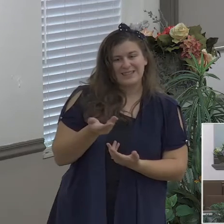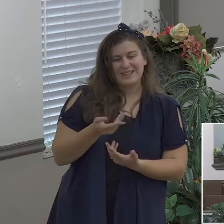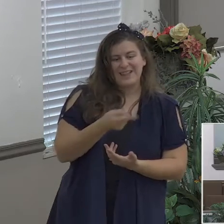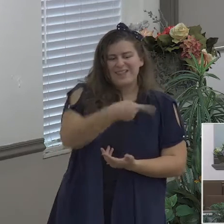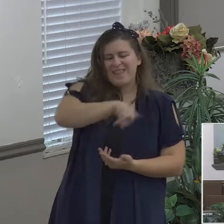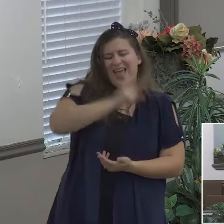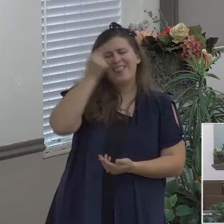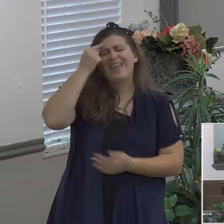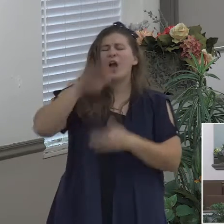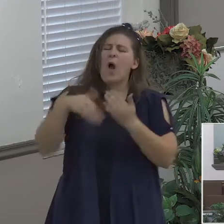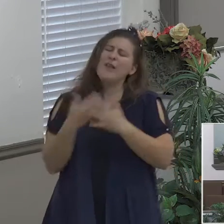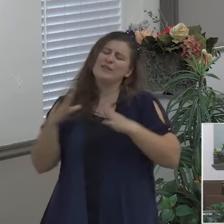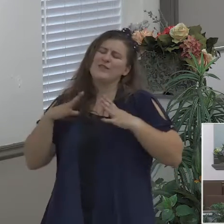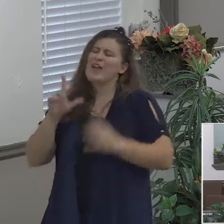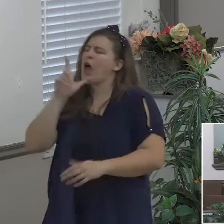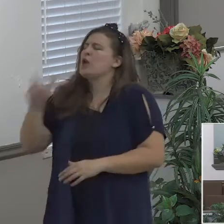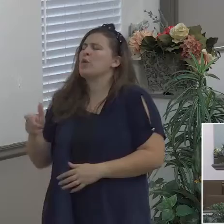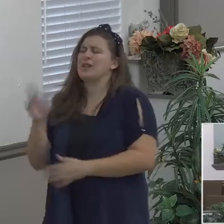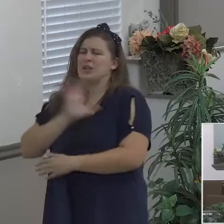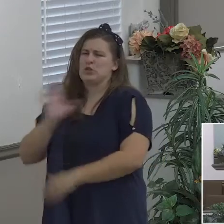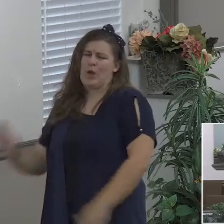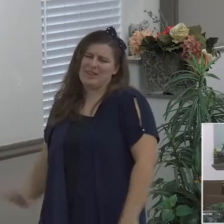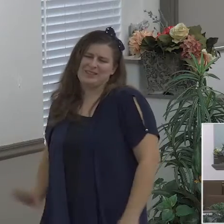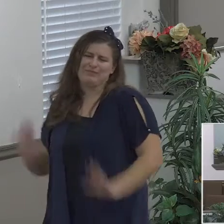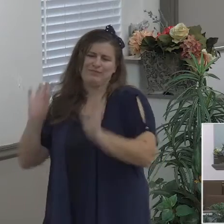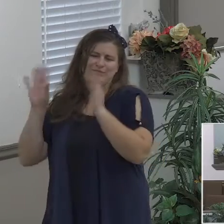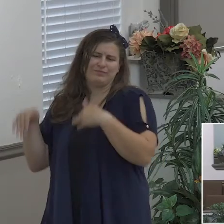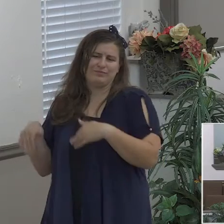Satan can deceive Christians